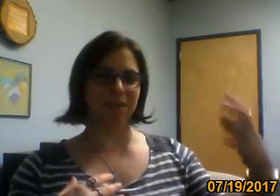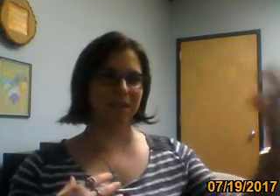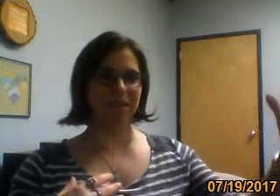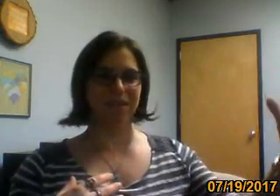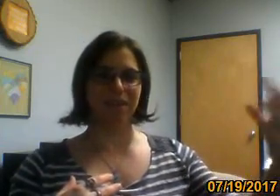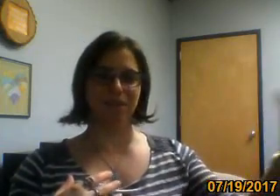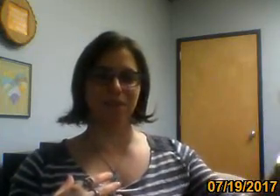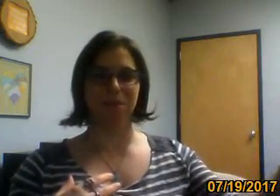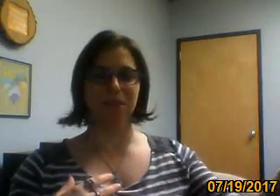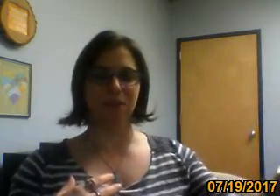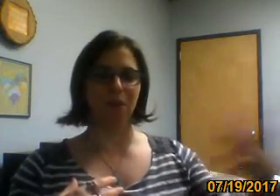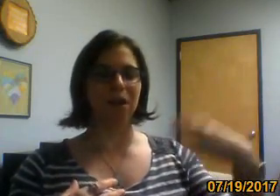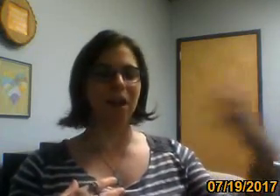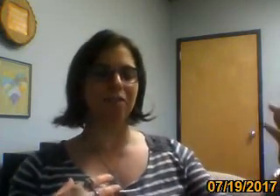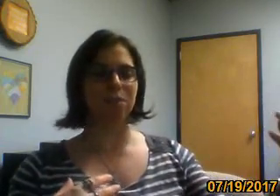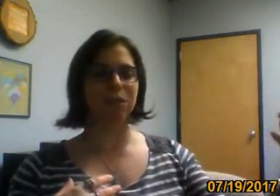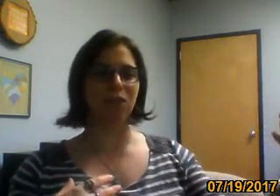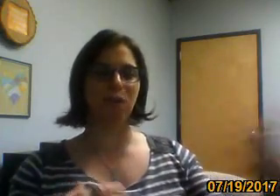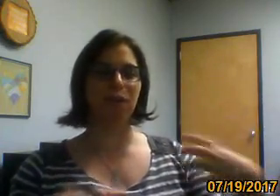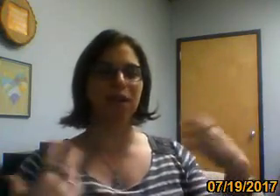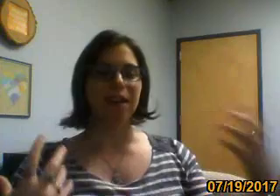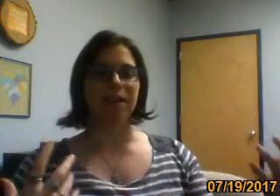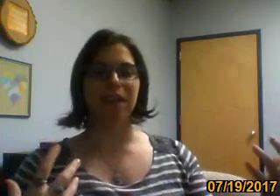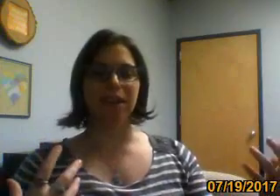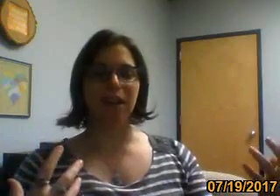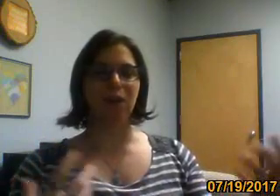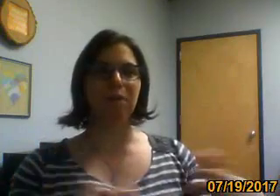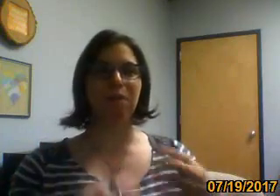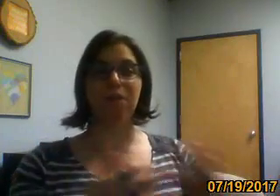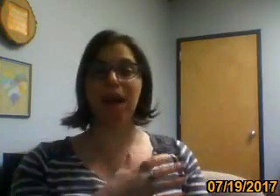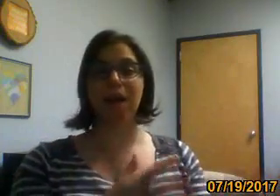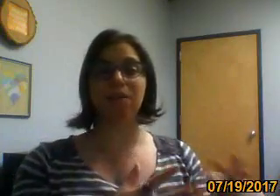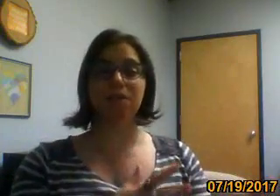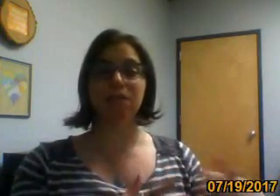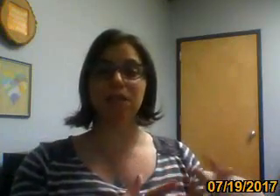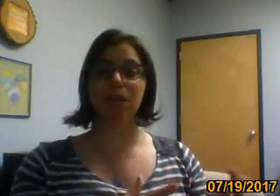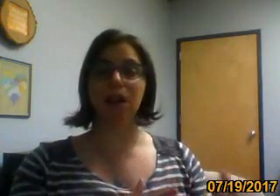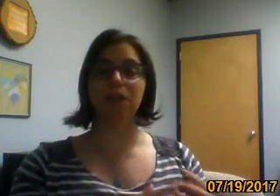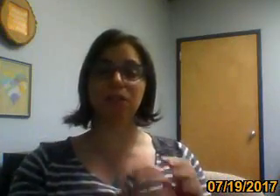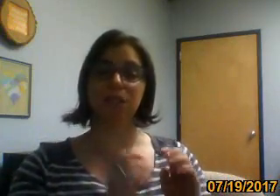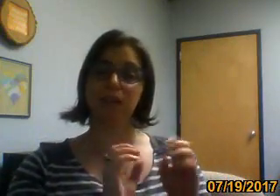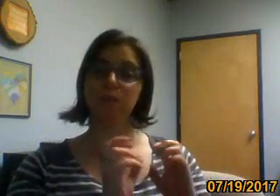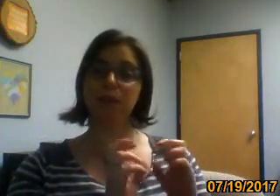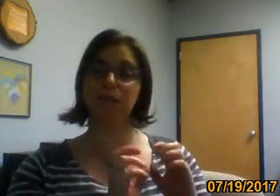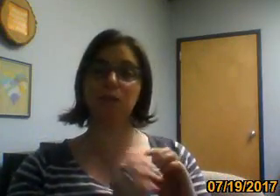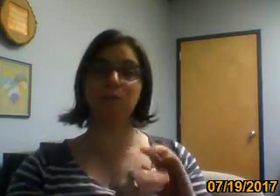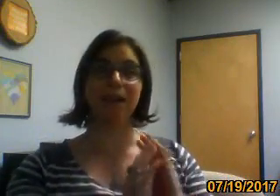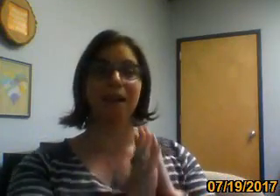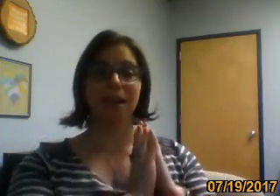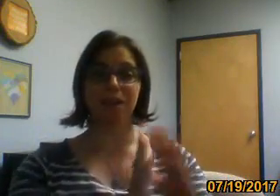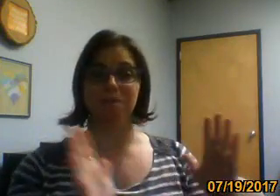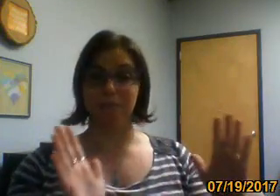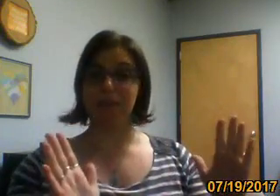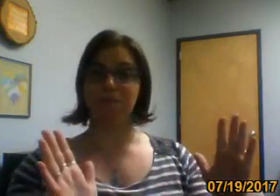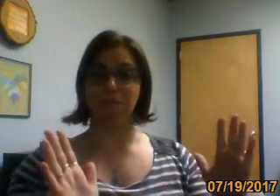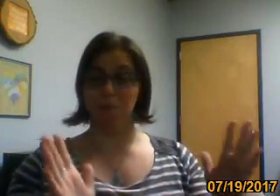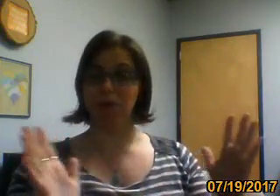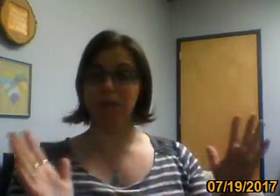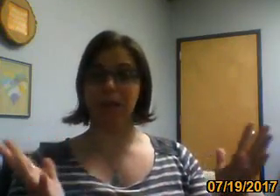for the piece of artwork. I have this piece of artwork. It's not that great, but if I add all of these different colors and I tweak it a little bit, it makes a more